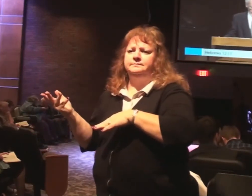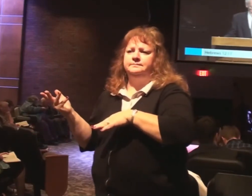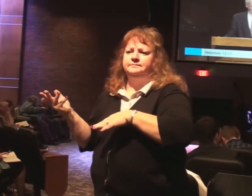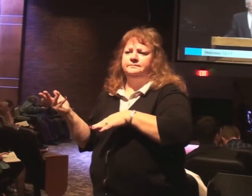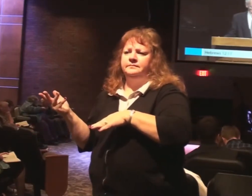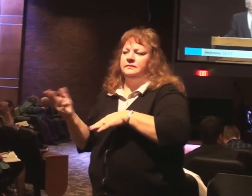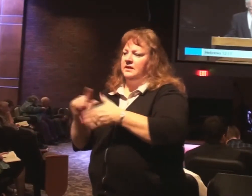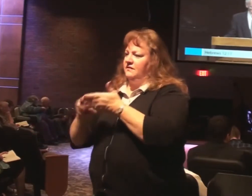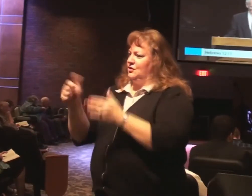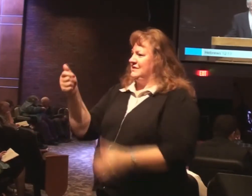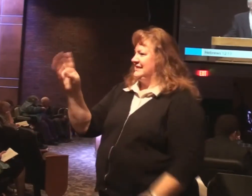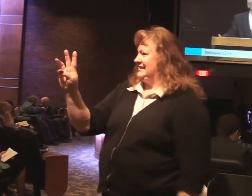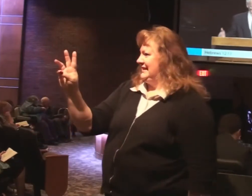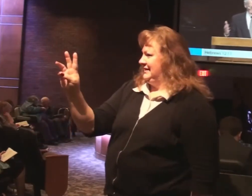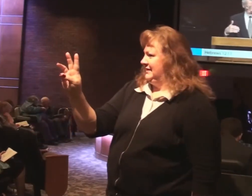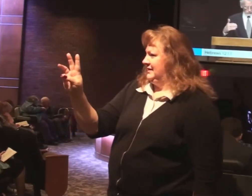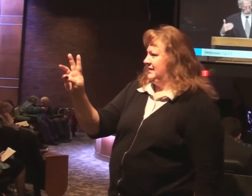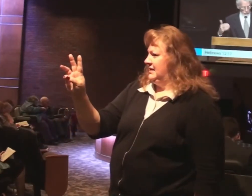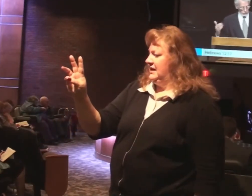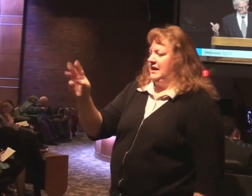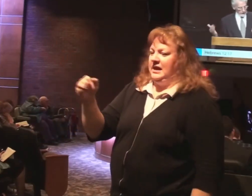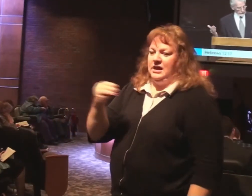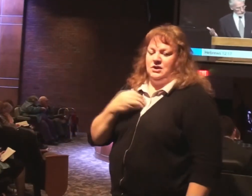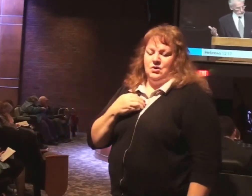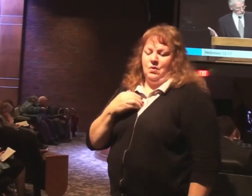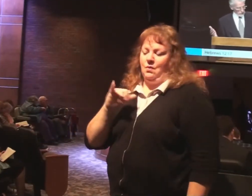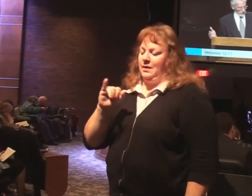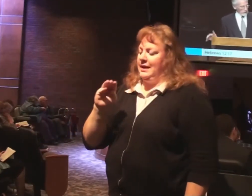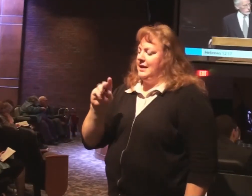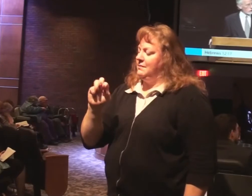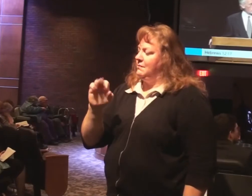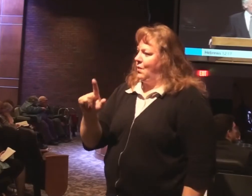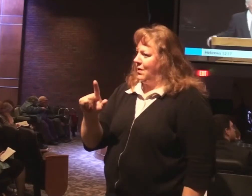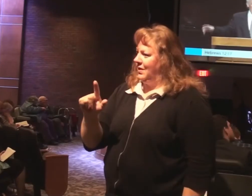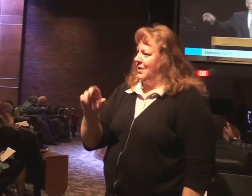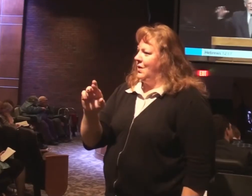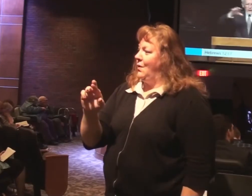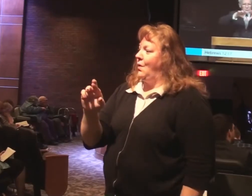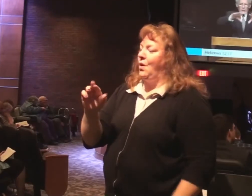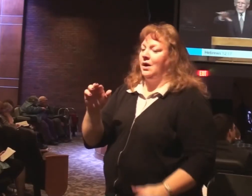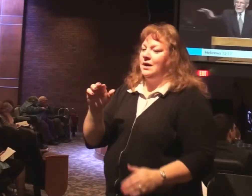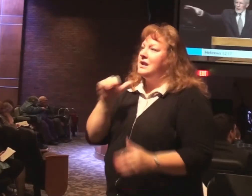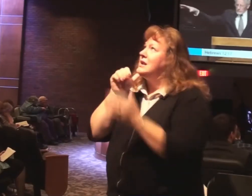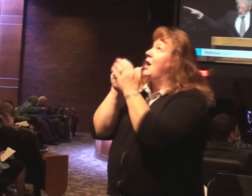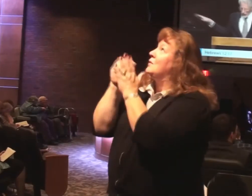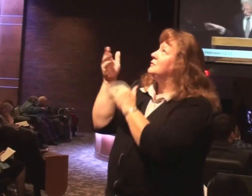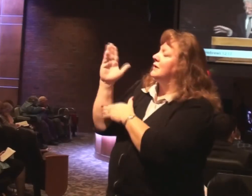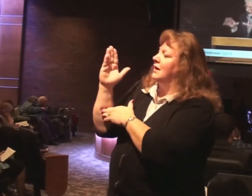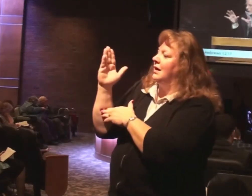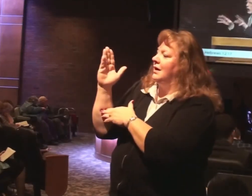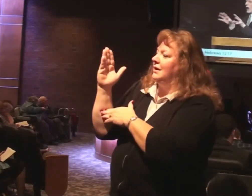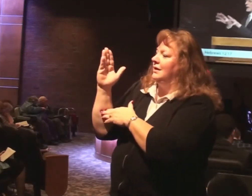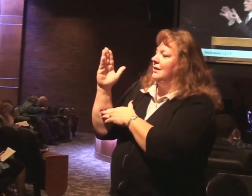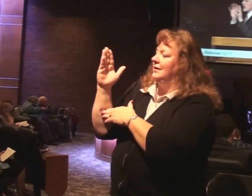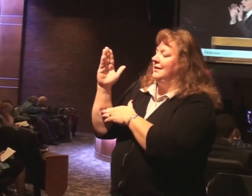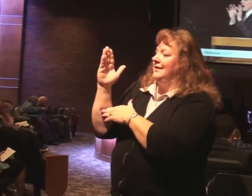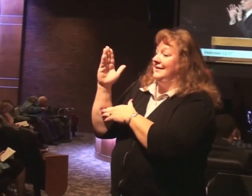Verse 16, see there be no immoral or godless person like Esau. You better watch. He's talking to a congregation like ours of